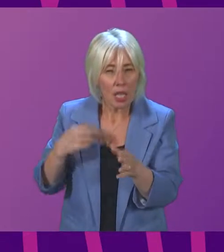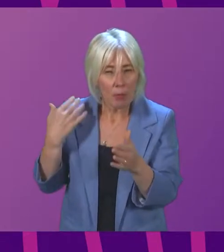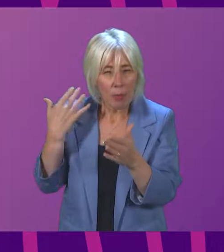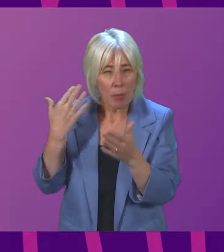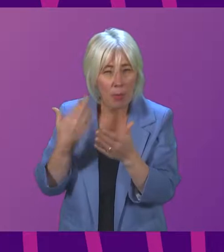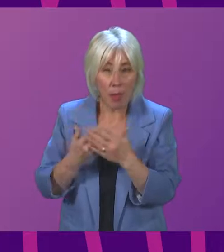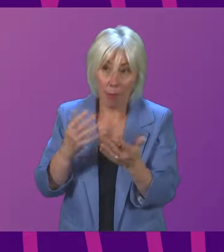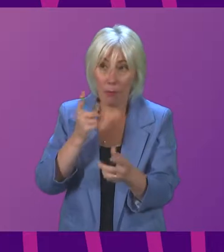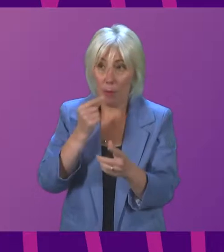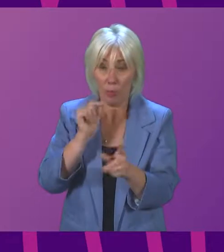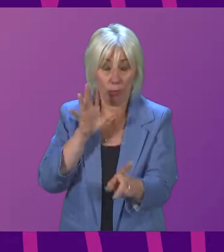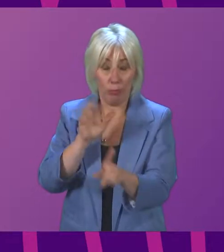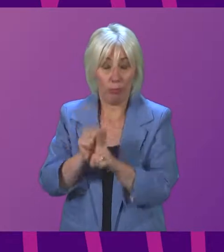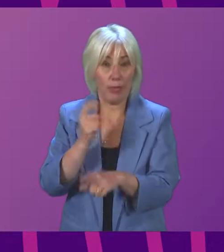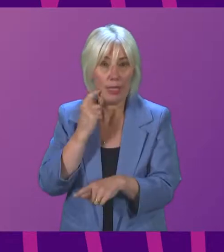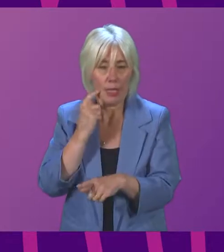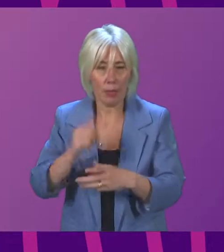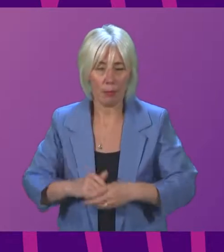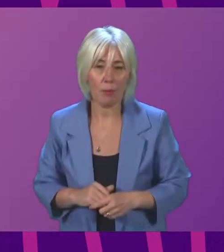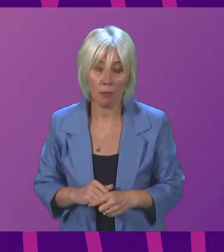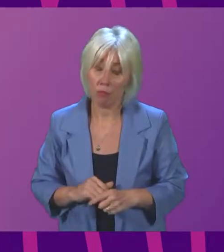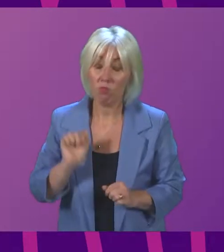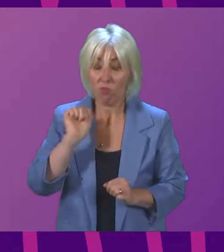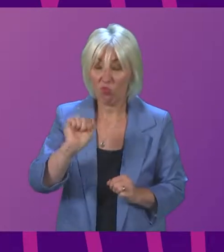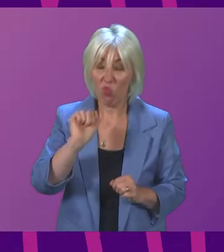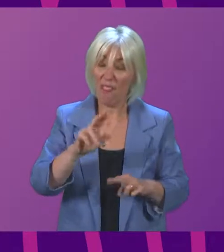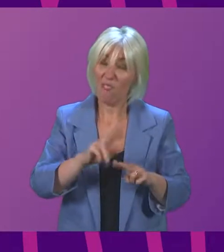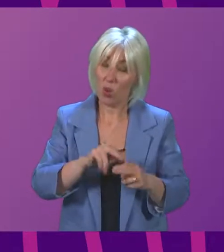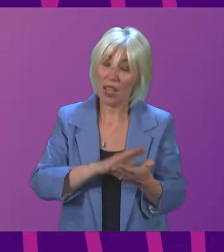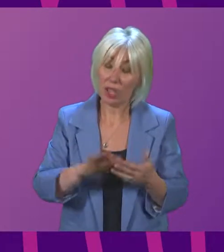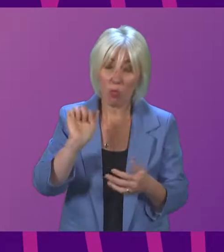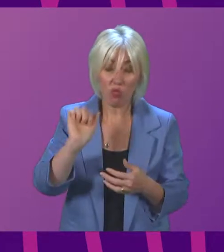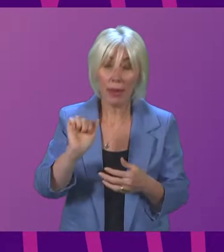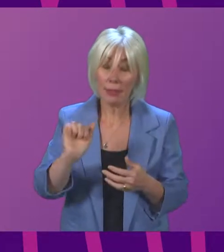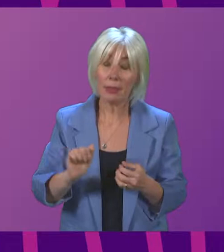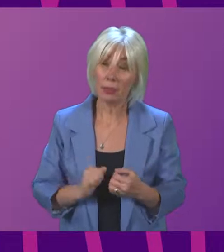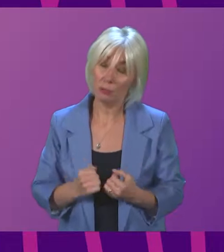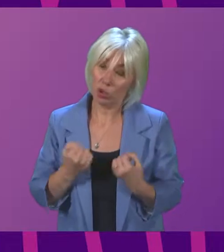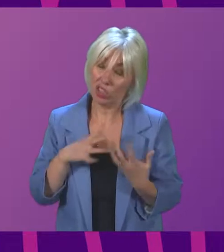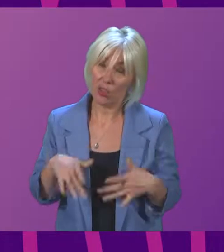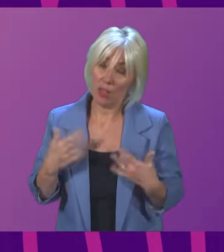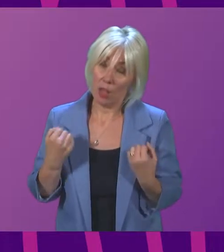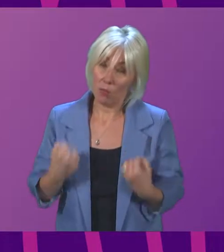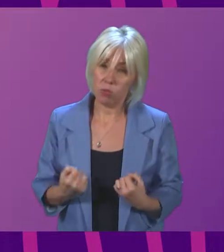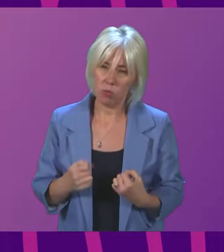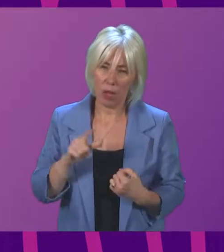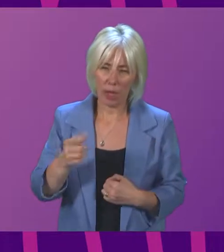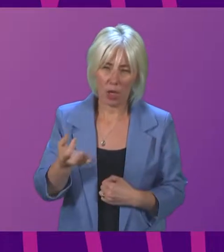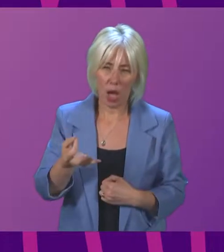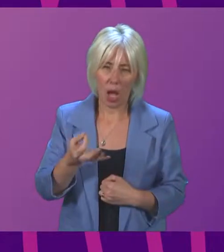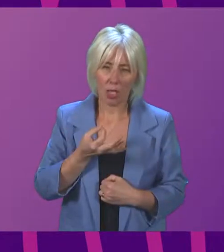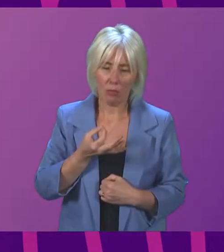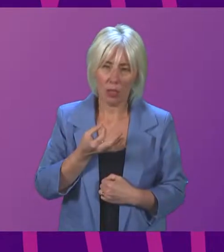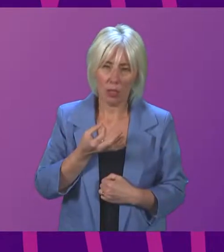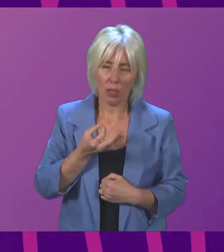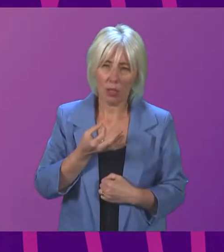promptly? Cabinet Secretary. Fiona Hislaw is absolutely right to ask that question with the strength of feeling that she does. She asked me, I think if I got the phrasing of her